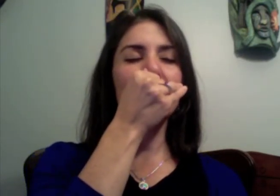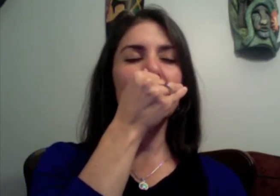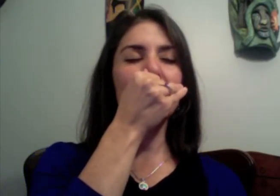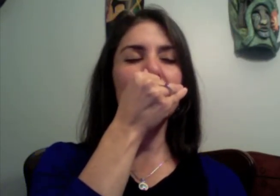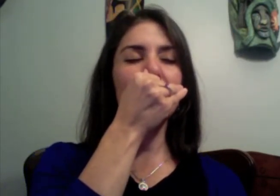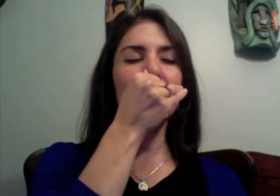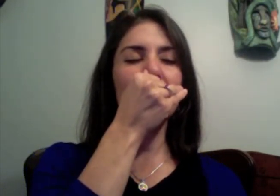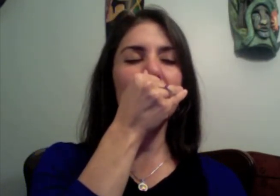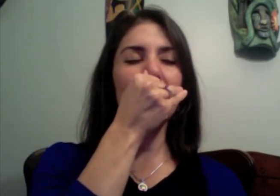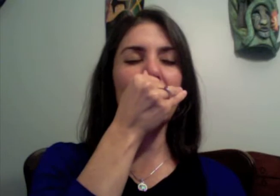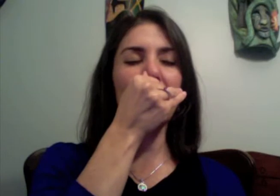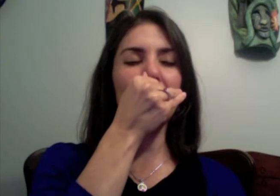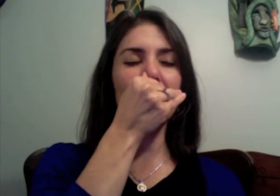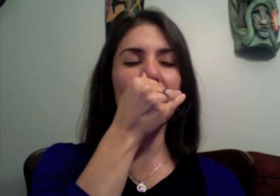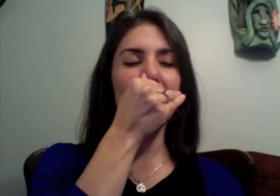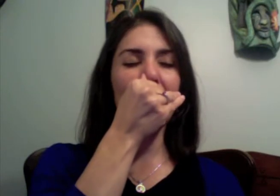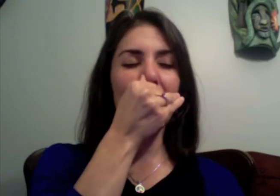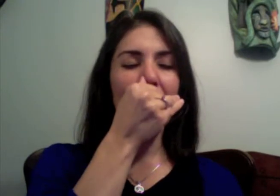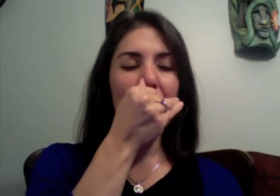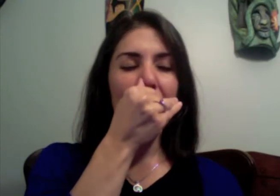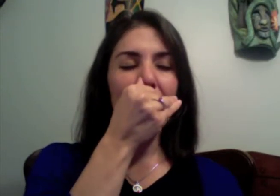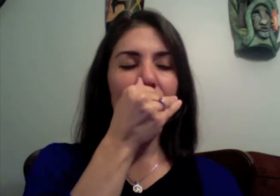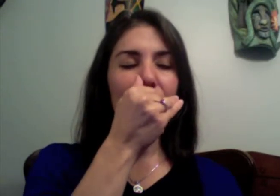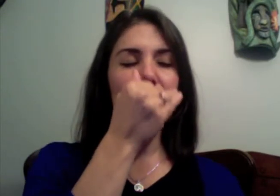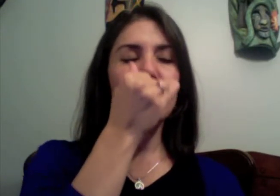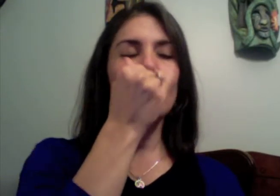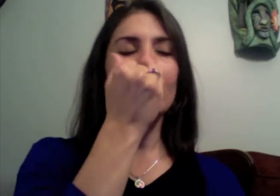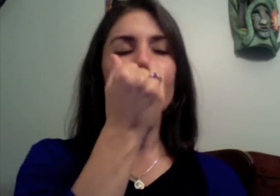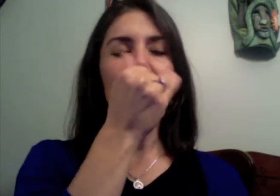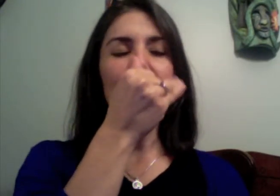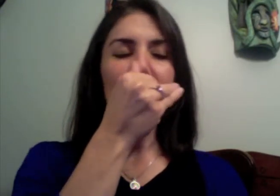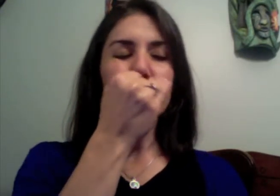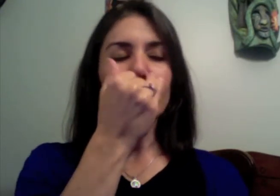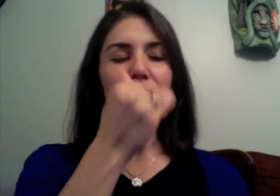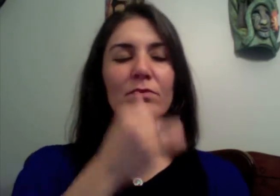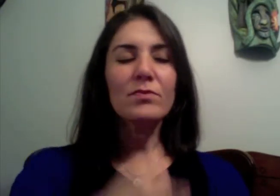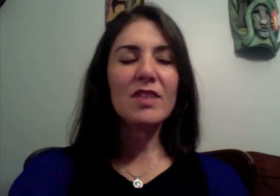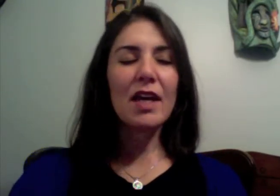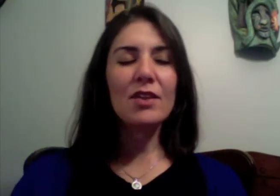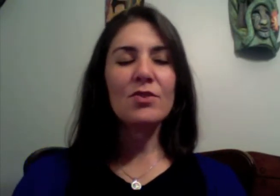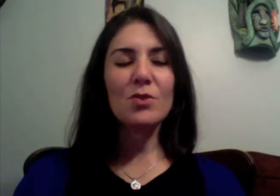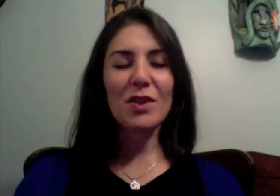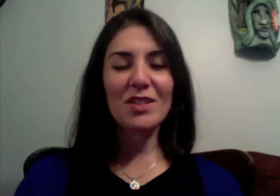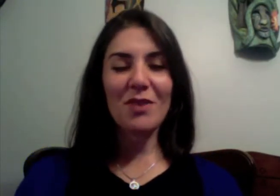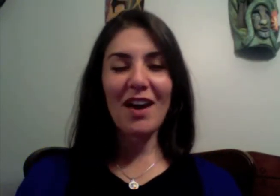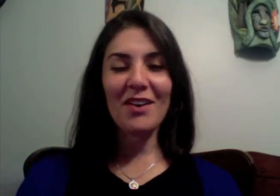exhale for 8, and you can do 10, 20 rounds,